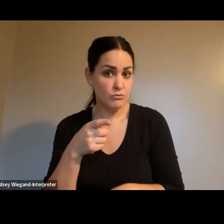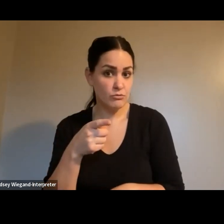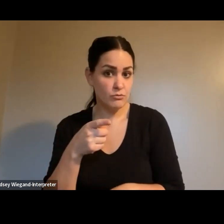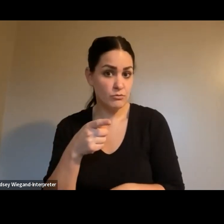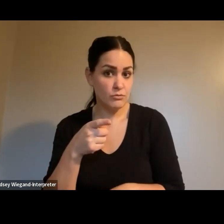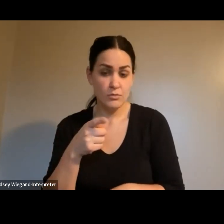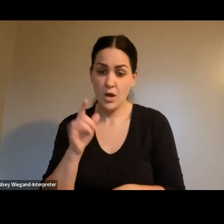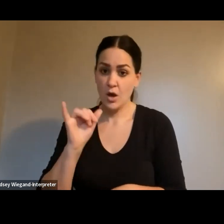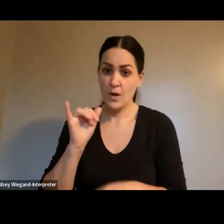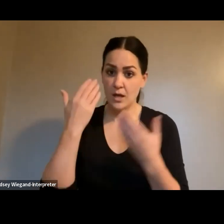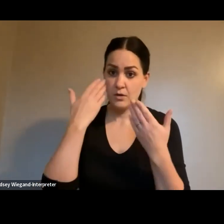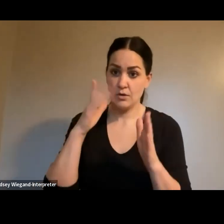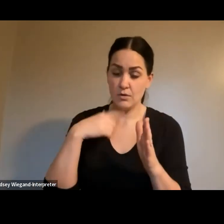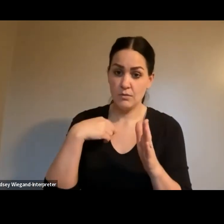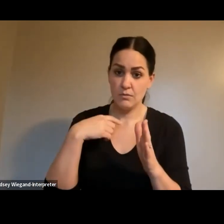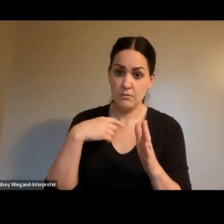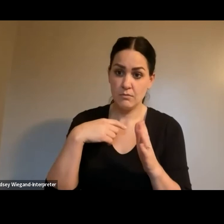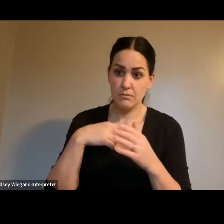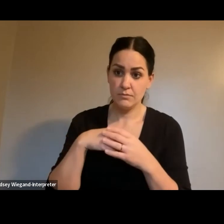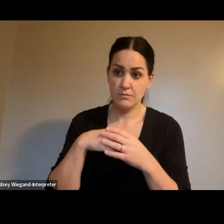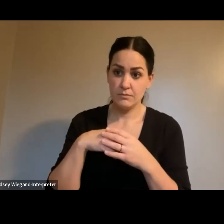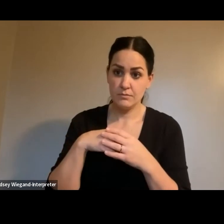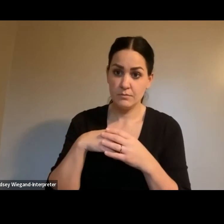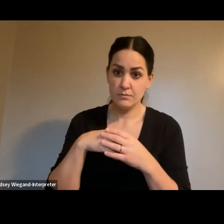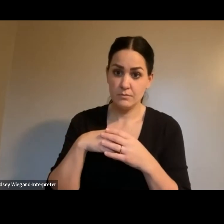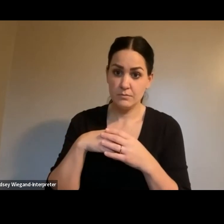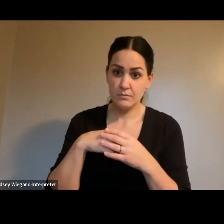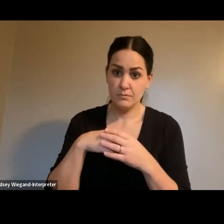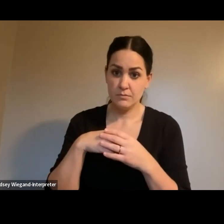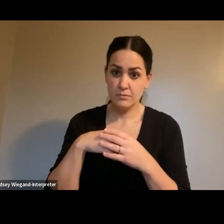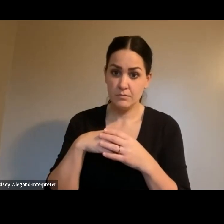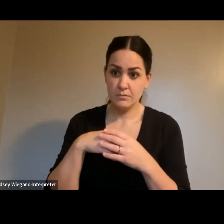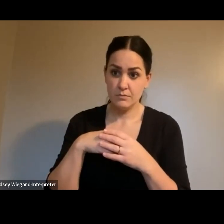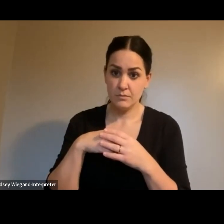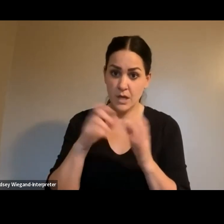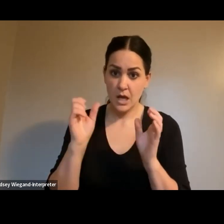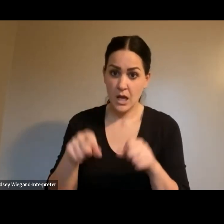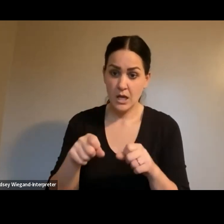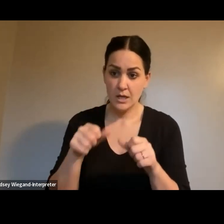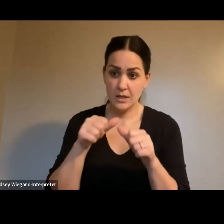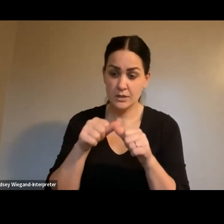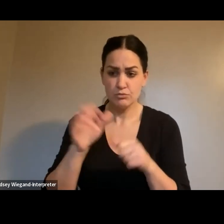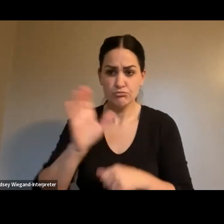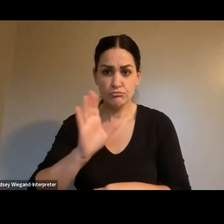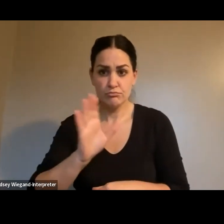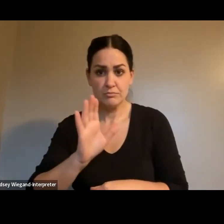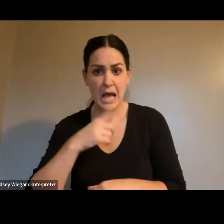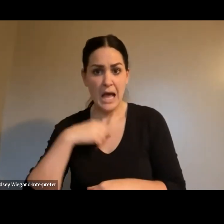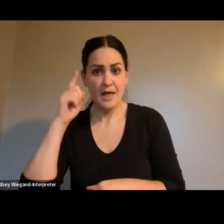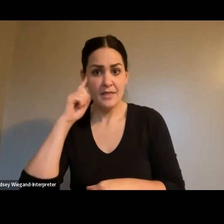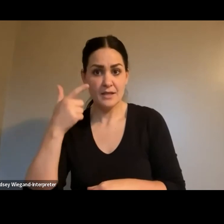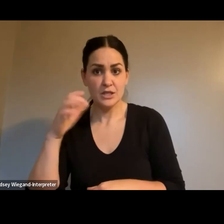Yeah, I don't know. I think he went on. But I can continue and pretend like I was Geo. I think he's okay.